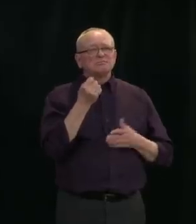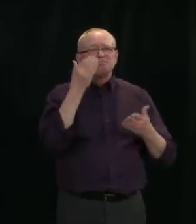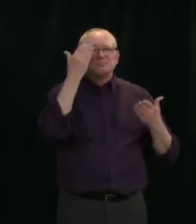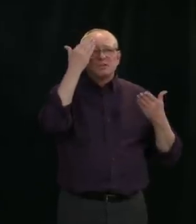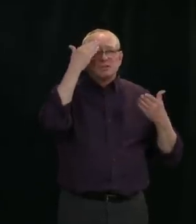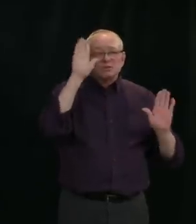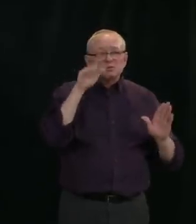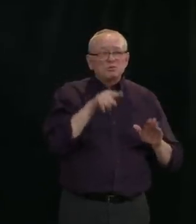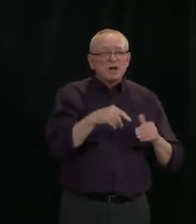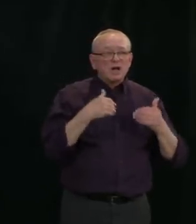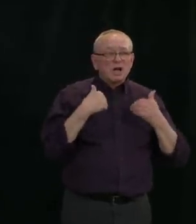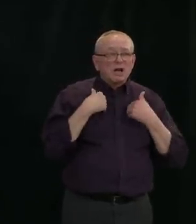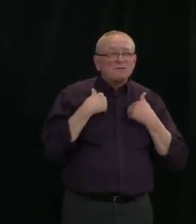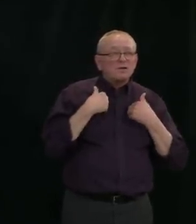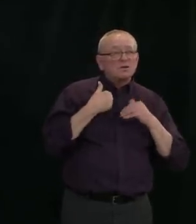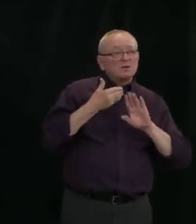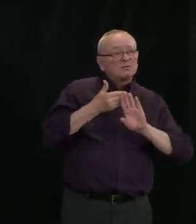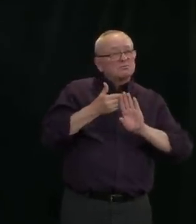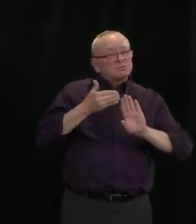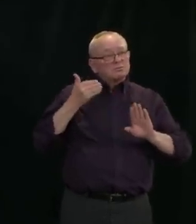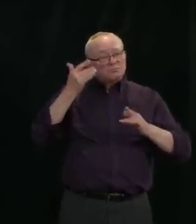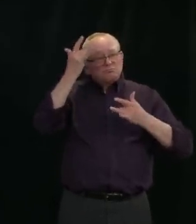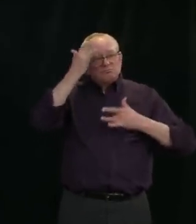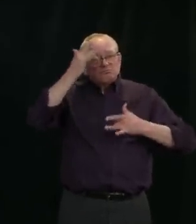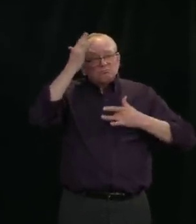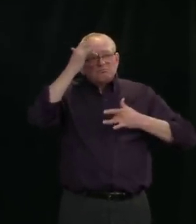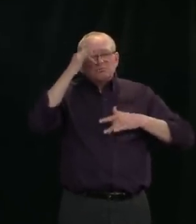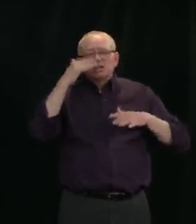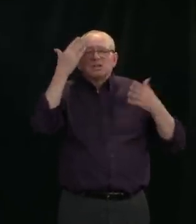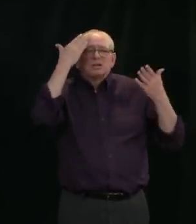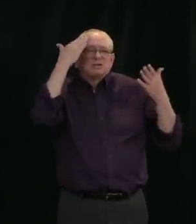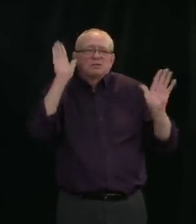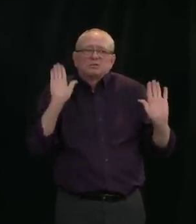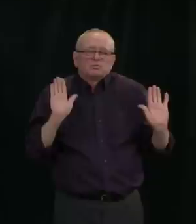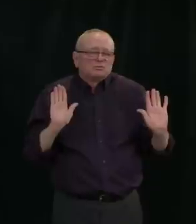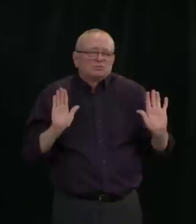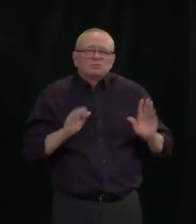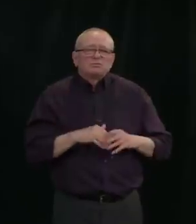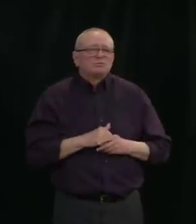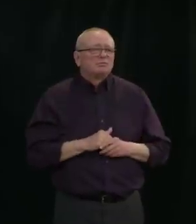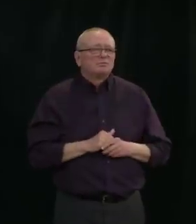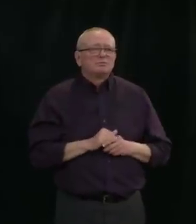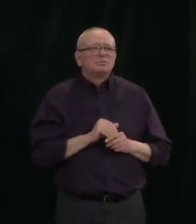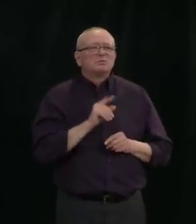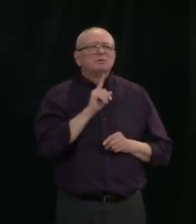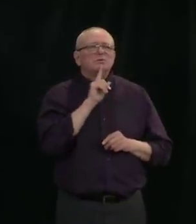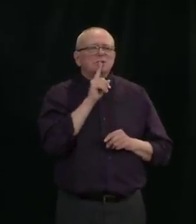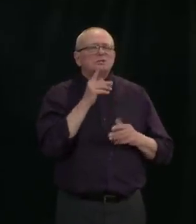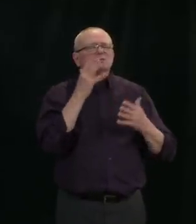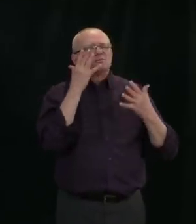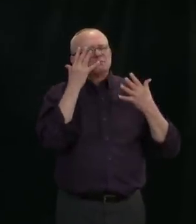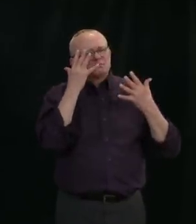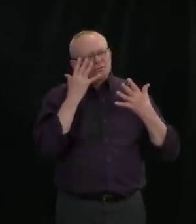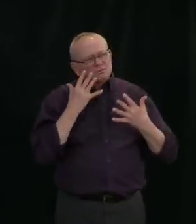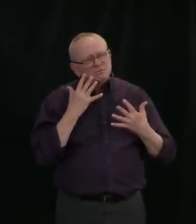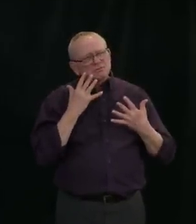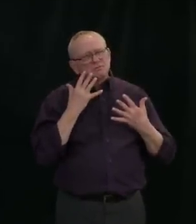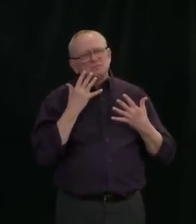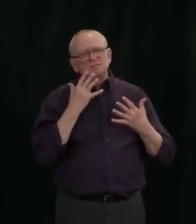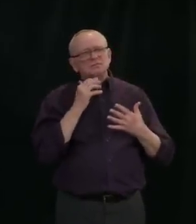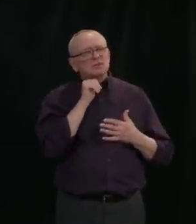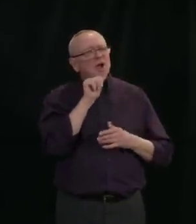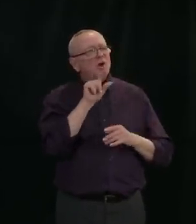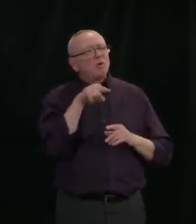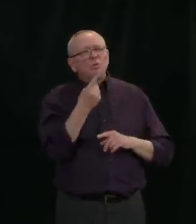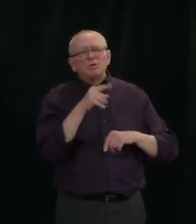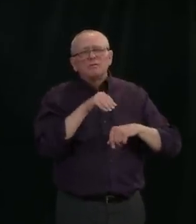This is a tragic reminder that it is not only the elderly or those with underlying conditions who are at risk. The